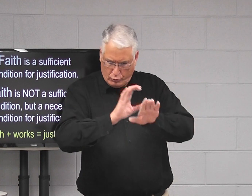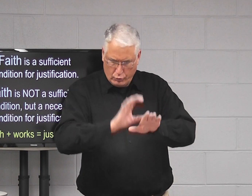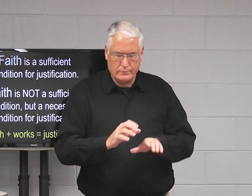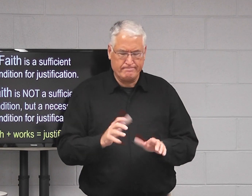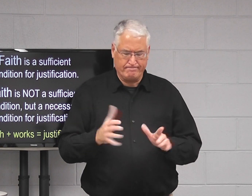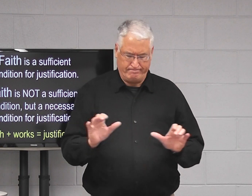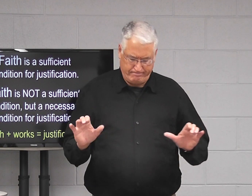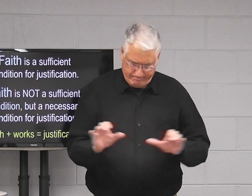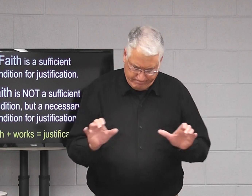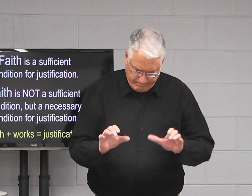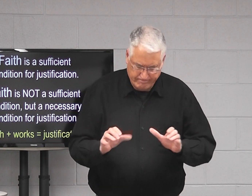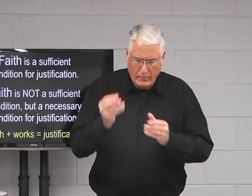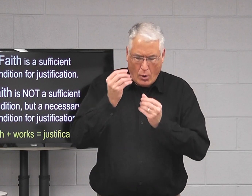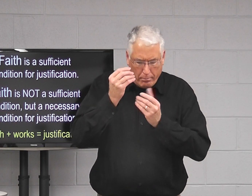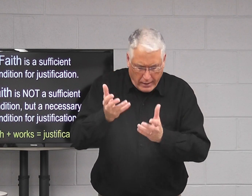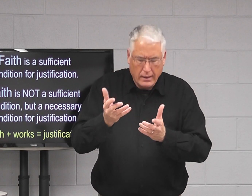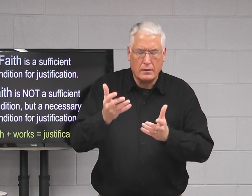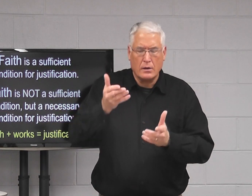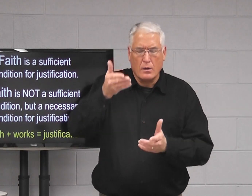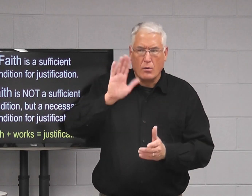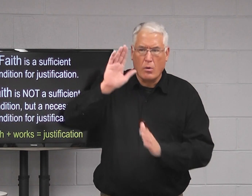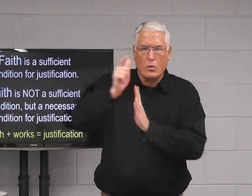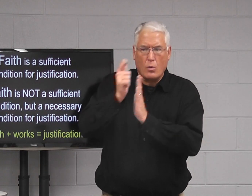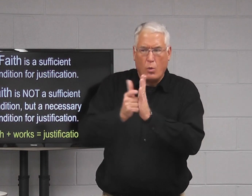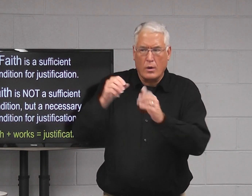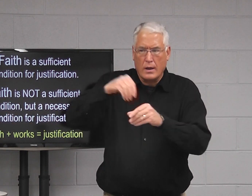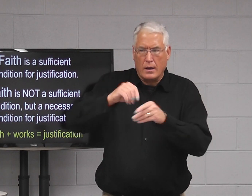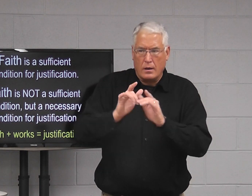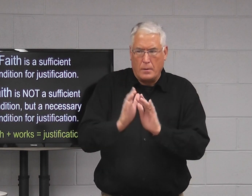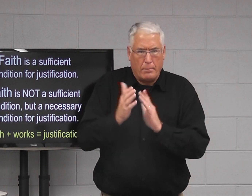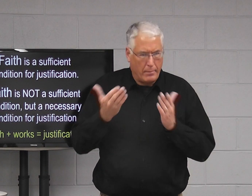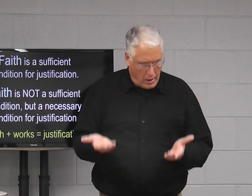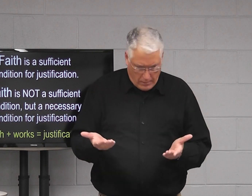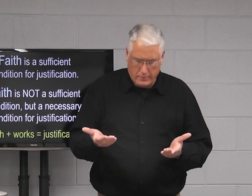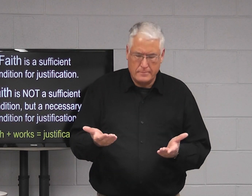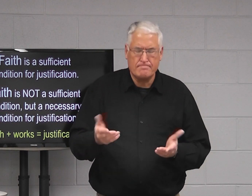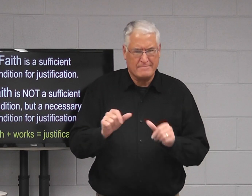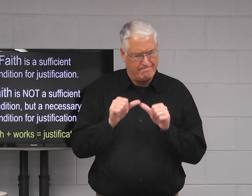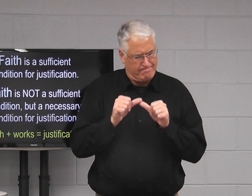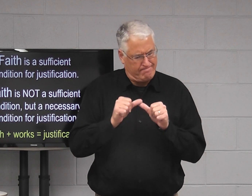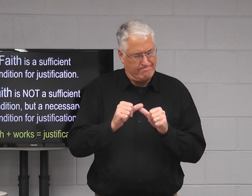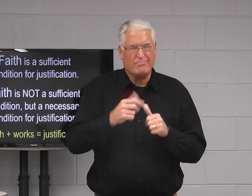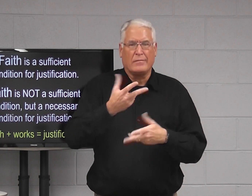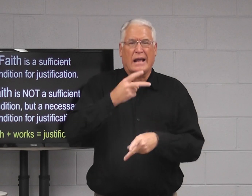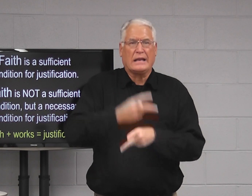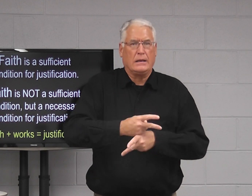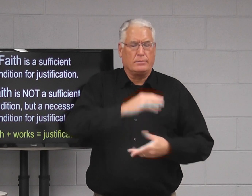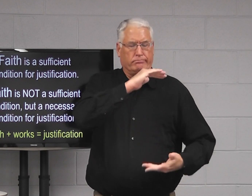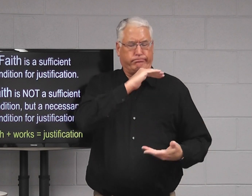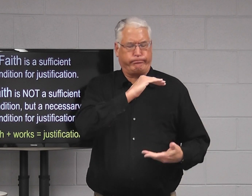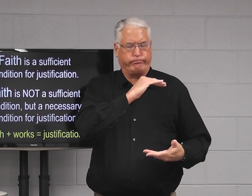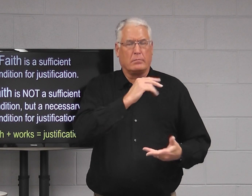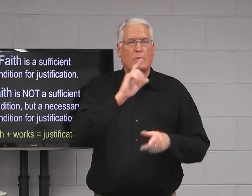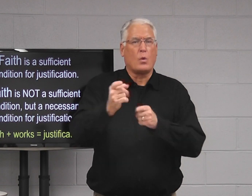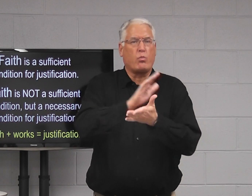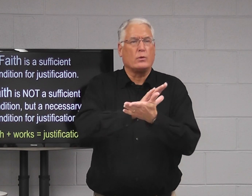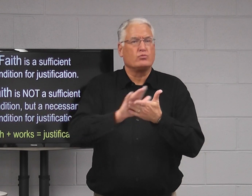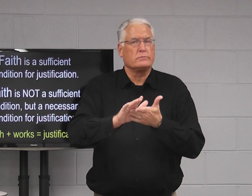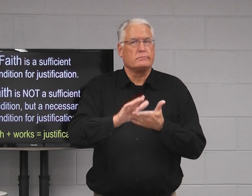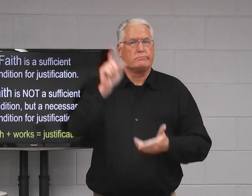follow the church's laws and what God's law says in the Bible. He has to keep it.